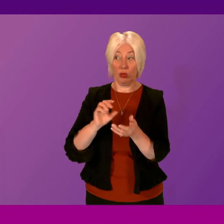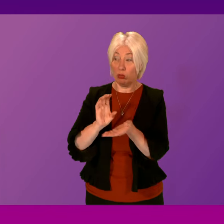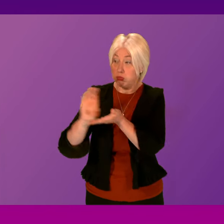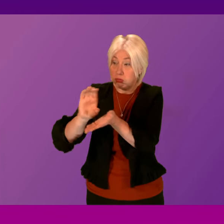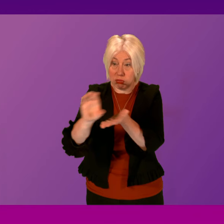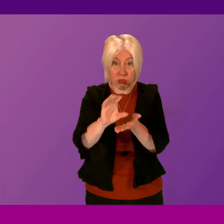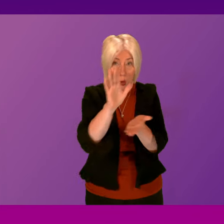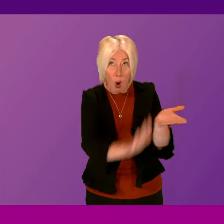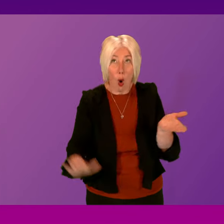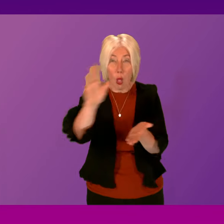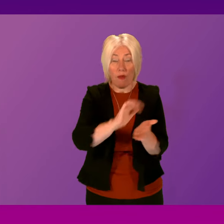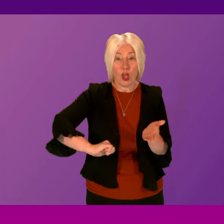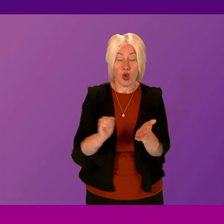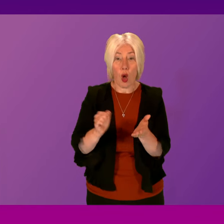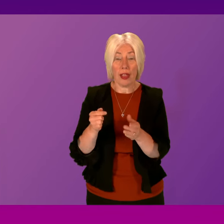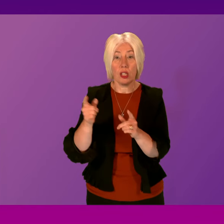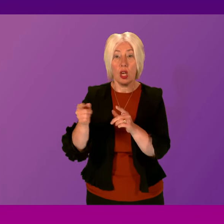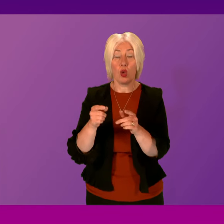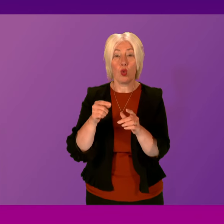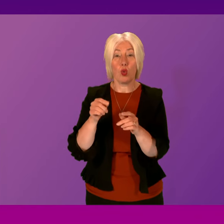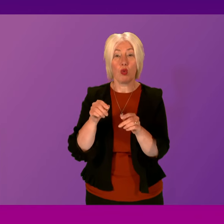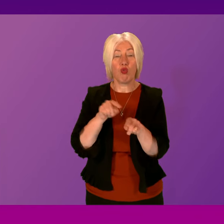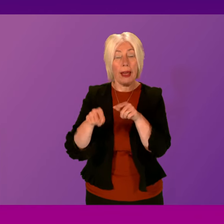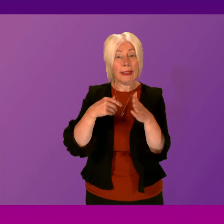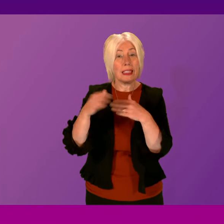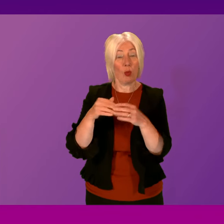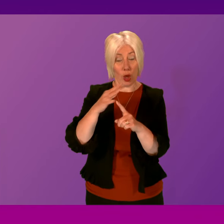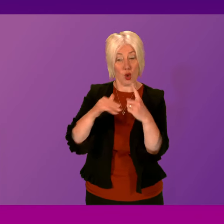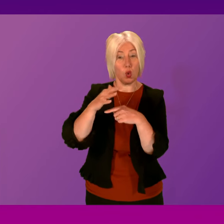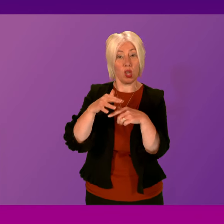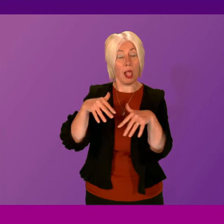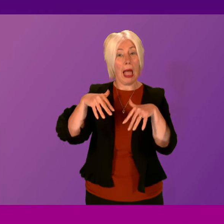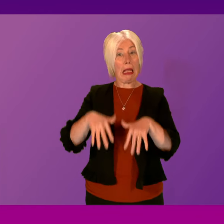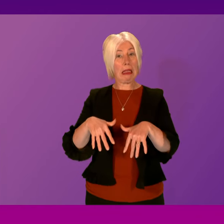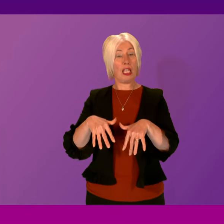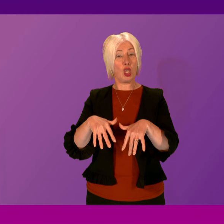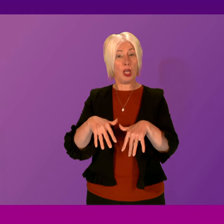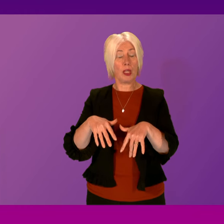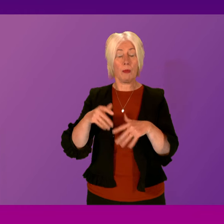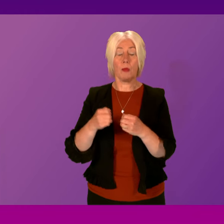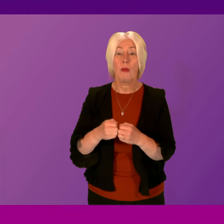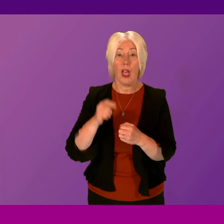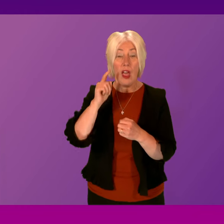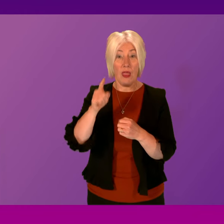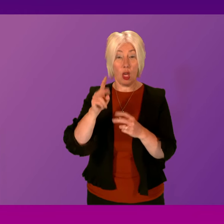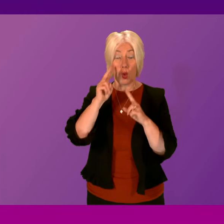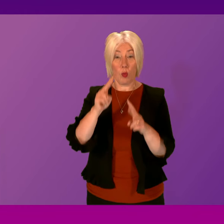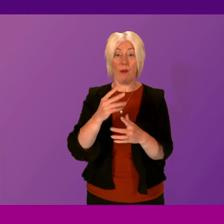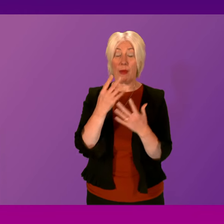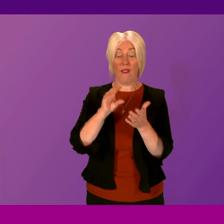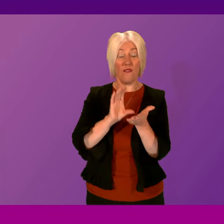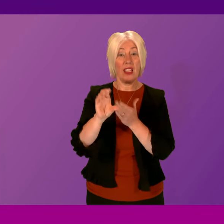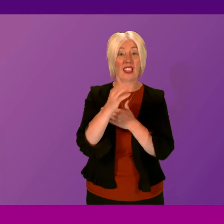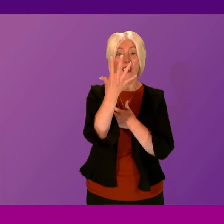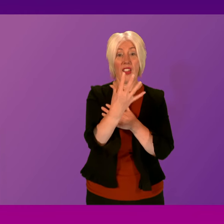across Scotland to tackle social isolation. This very much complements action underway, funding 53 community